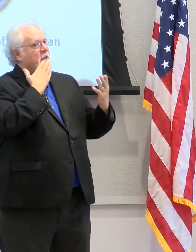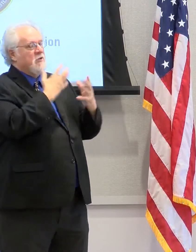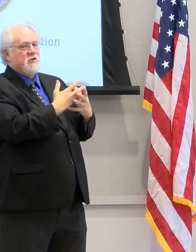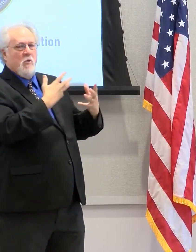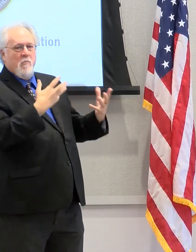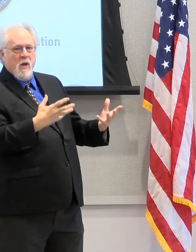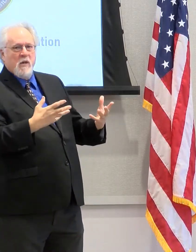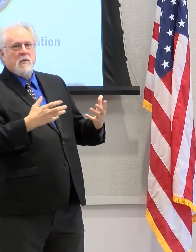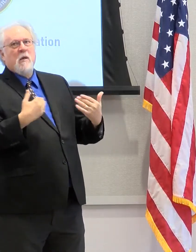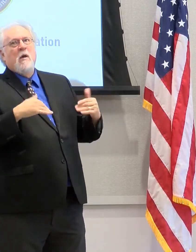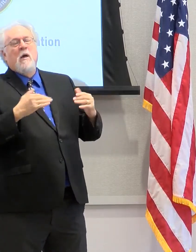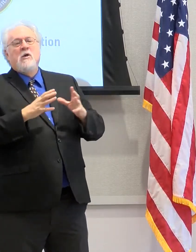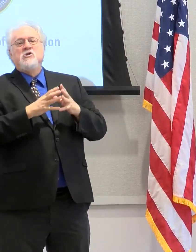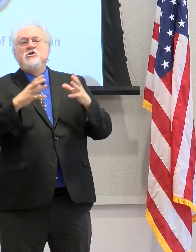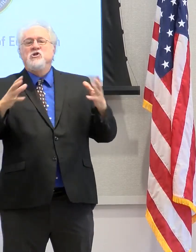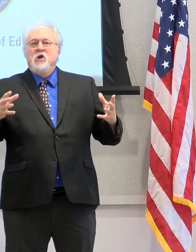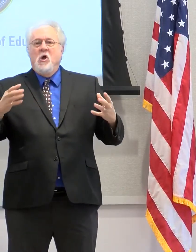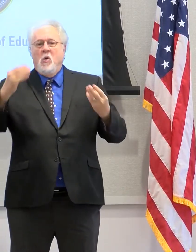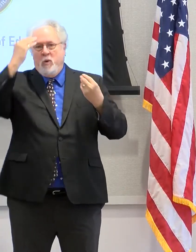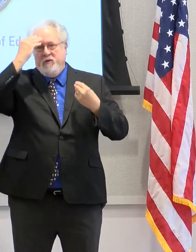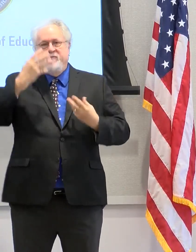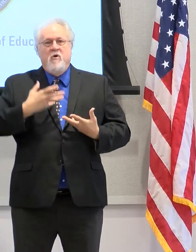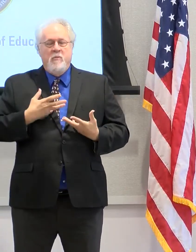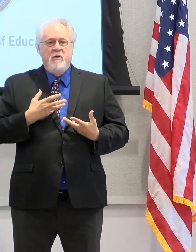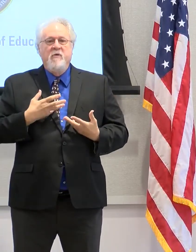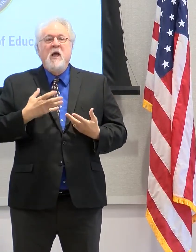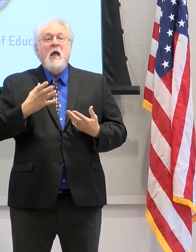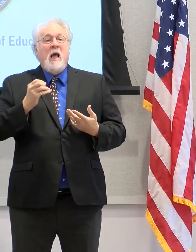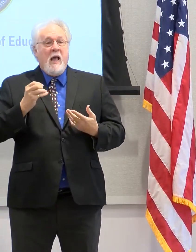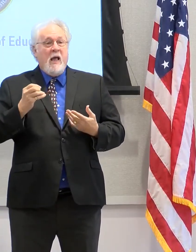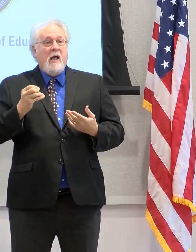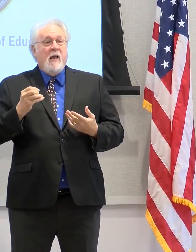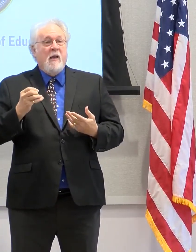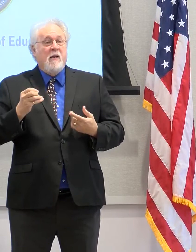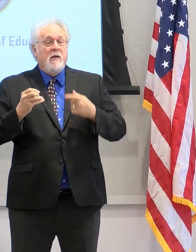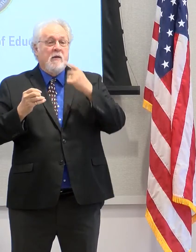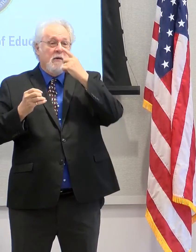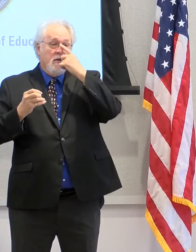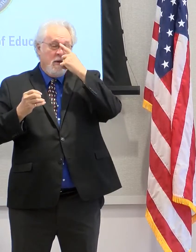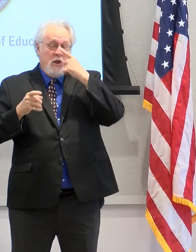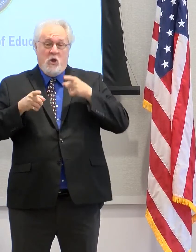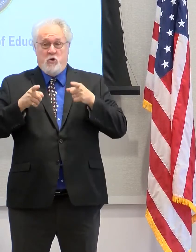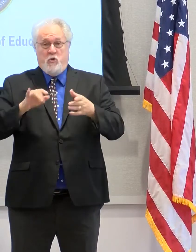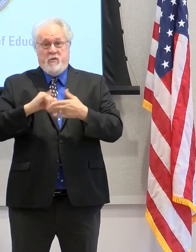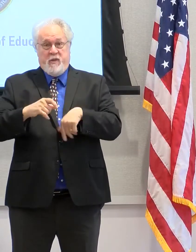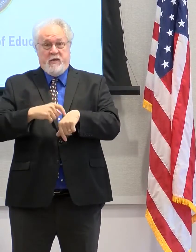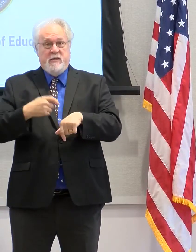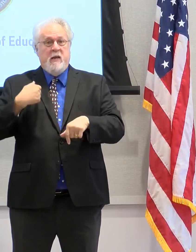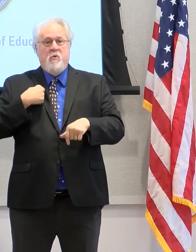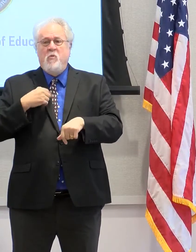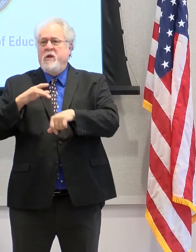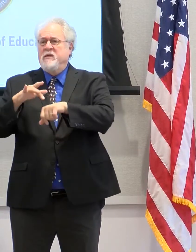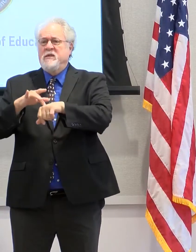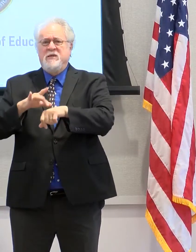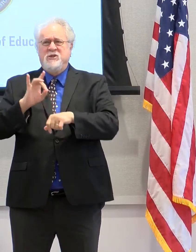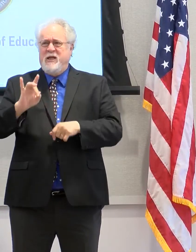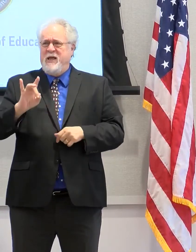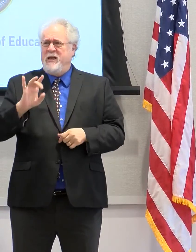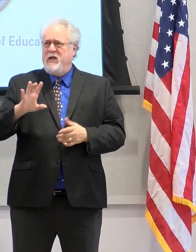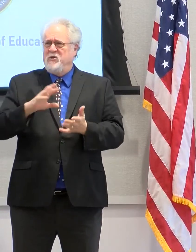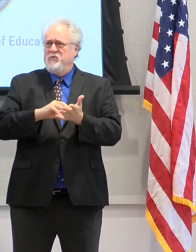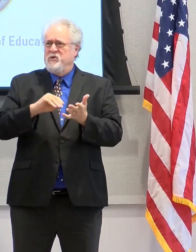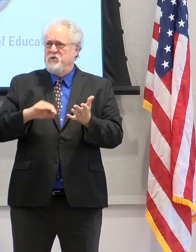so much. This has been so informative, and I believe in this process, we touched over 800